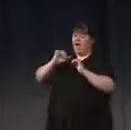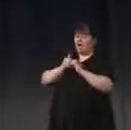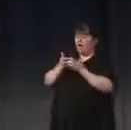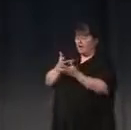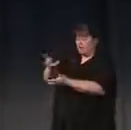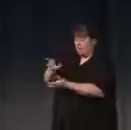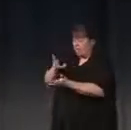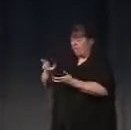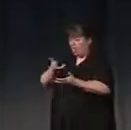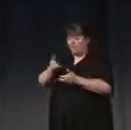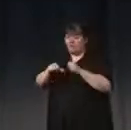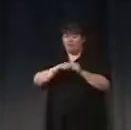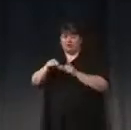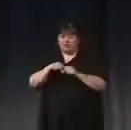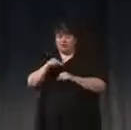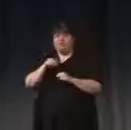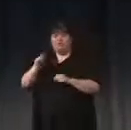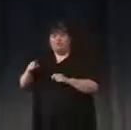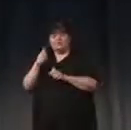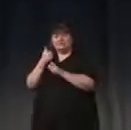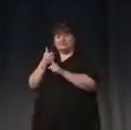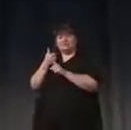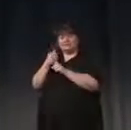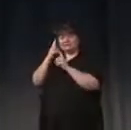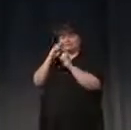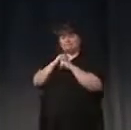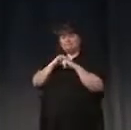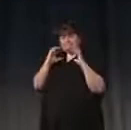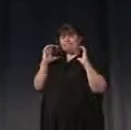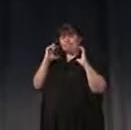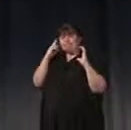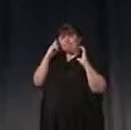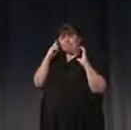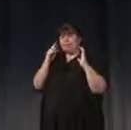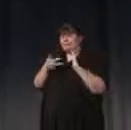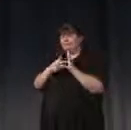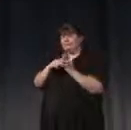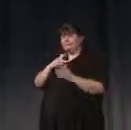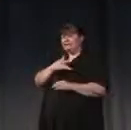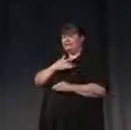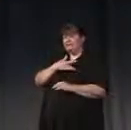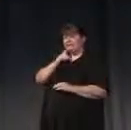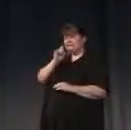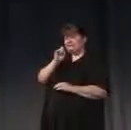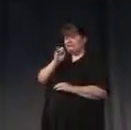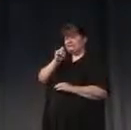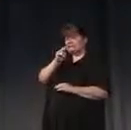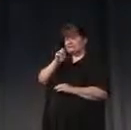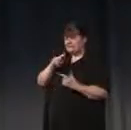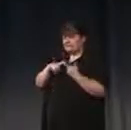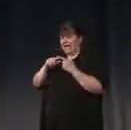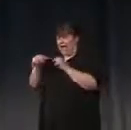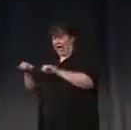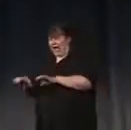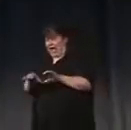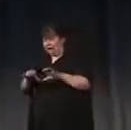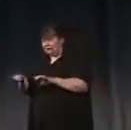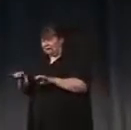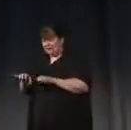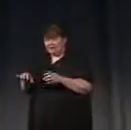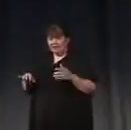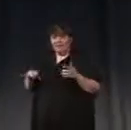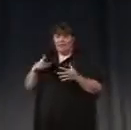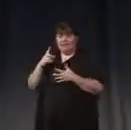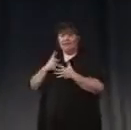For him, it's a window into this question of sensing and action. Those being practices that